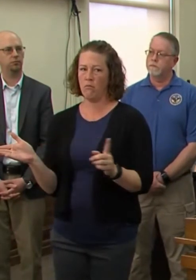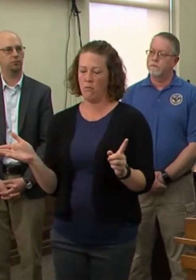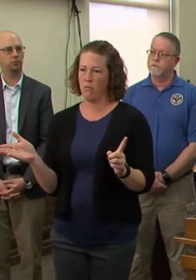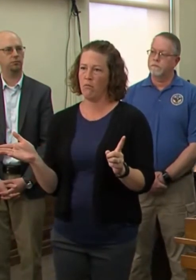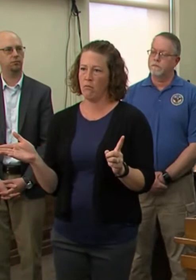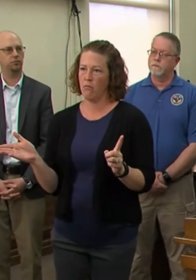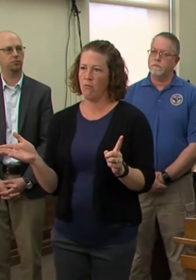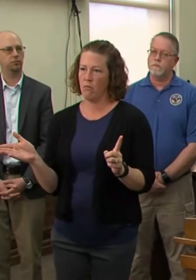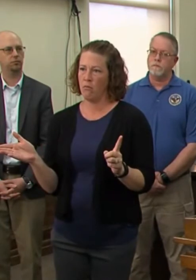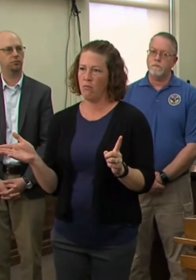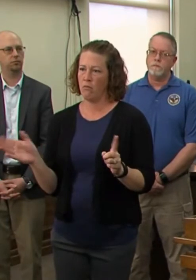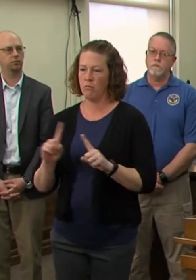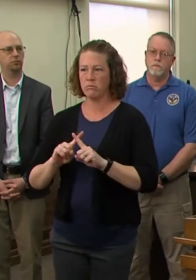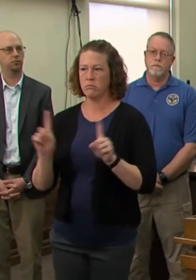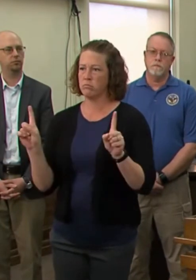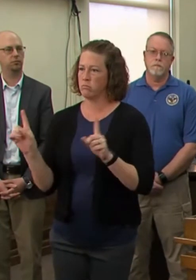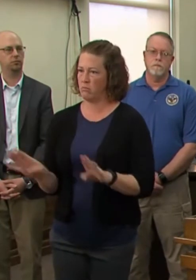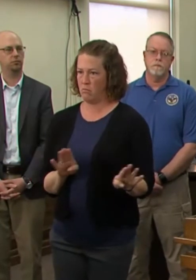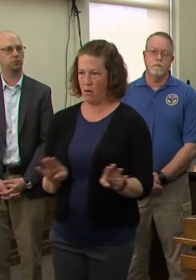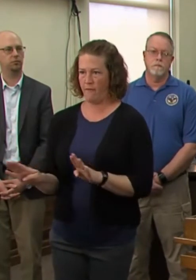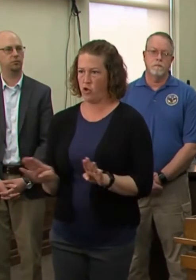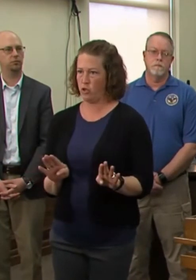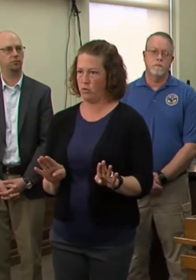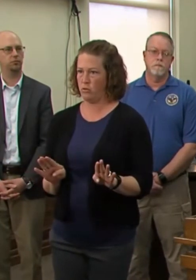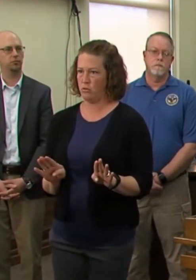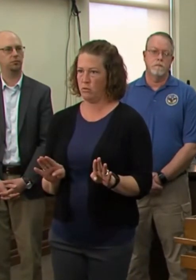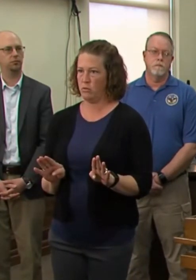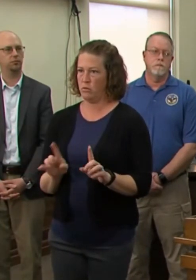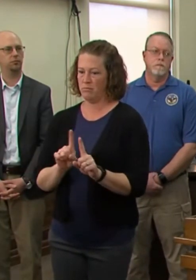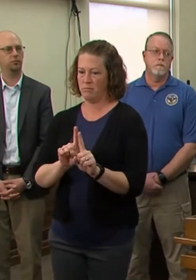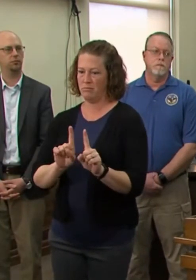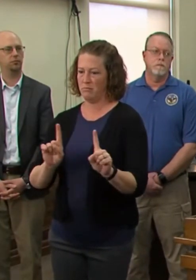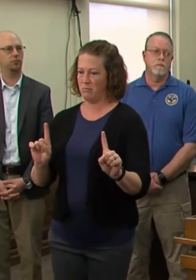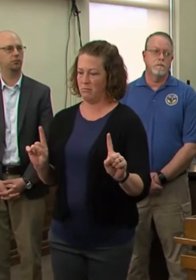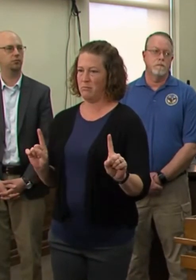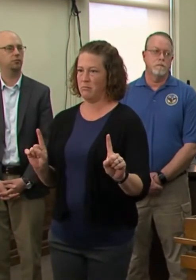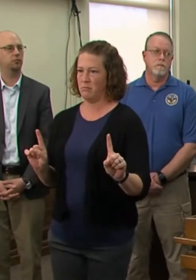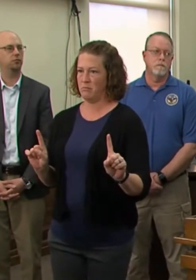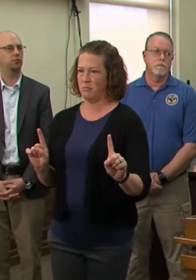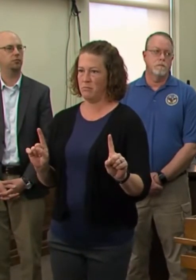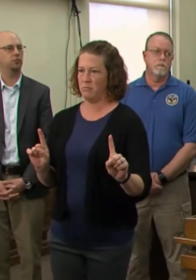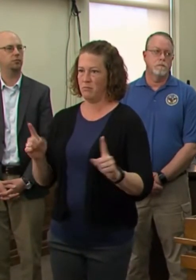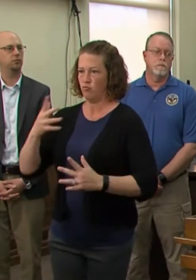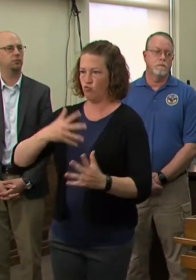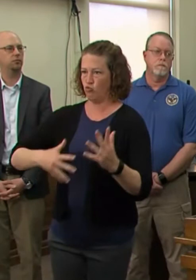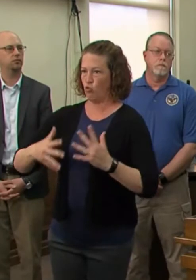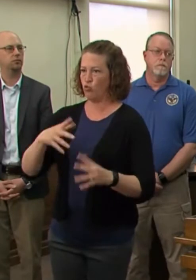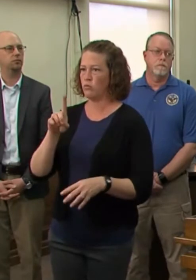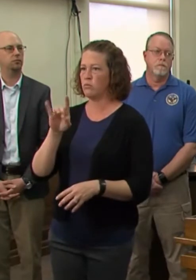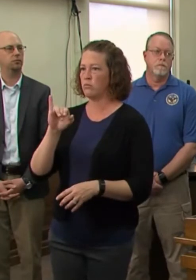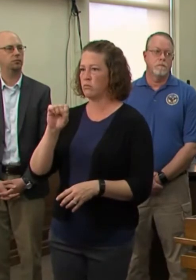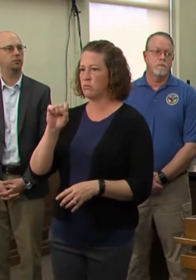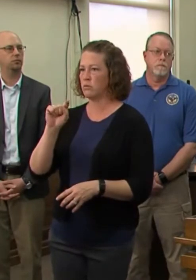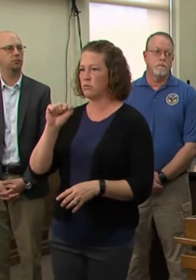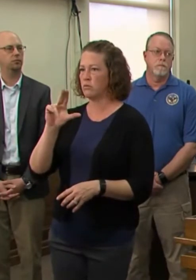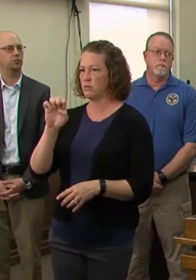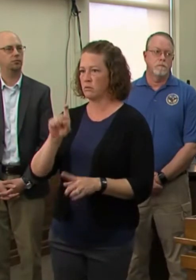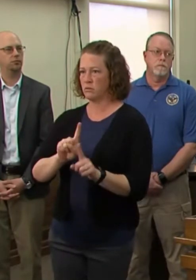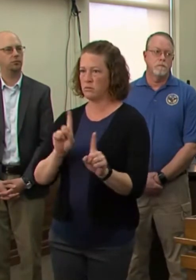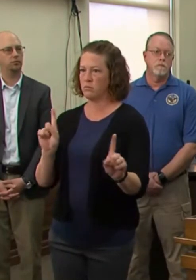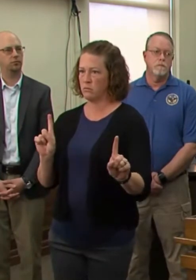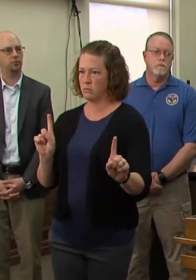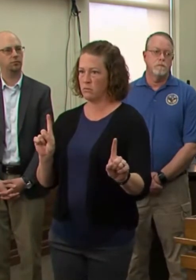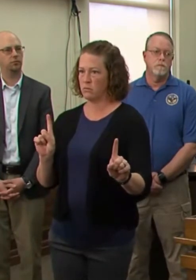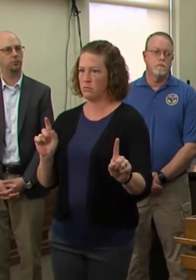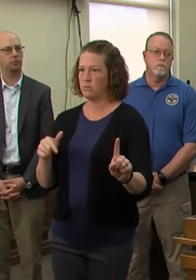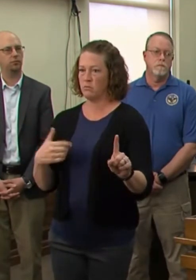make sure that we're distancing ourselves, socially distancing ourselves, that people are isolating themselves when they feel,